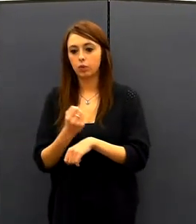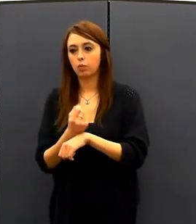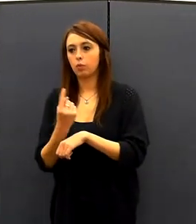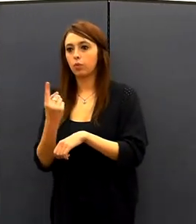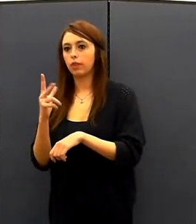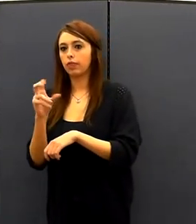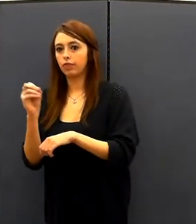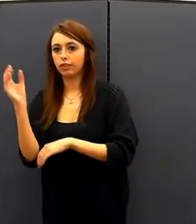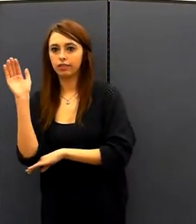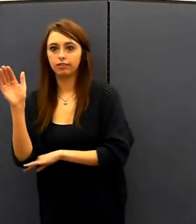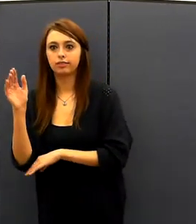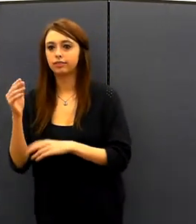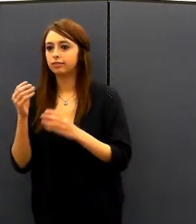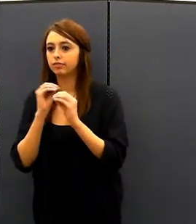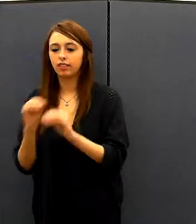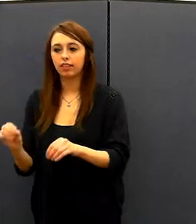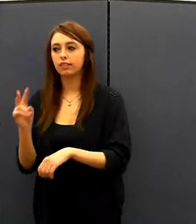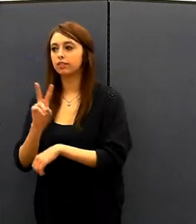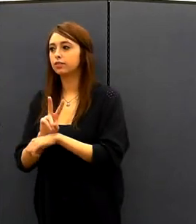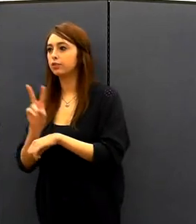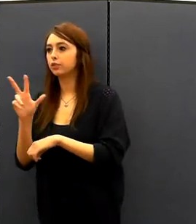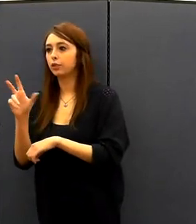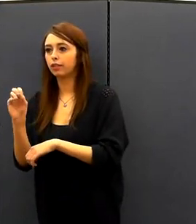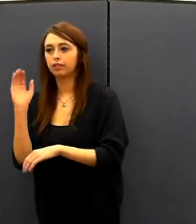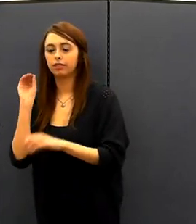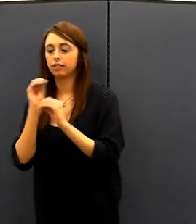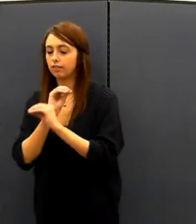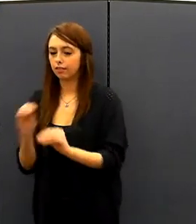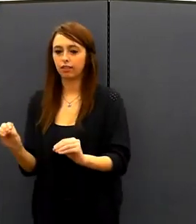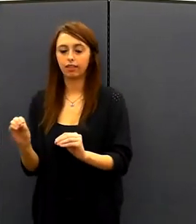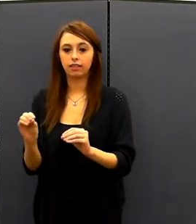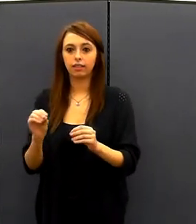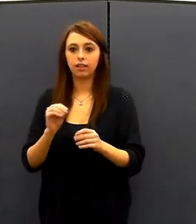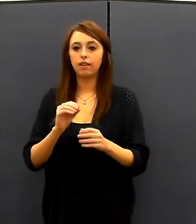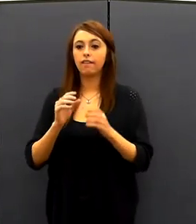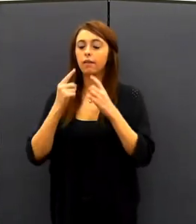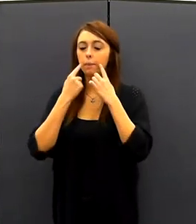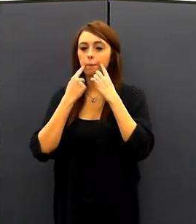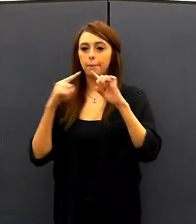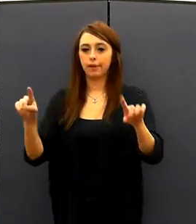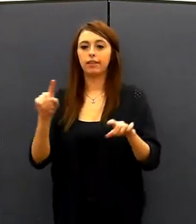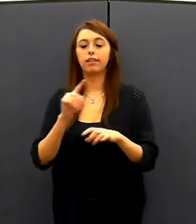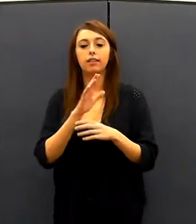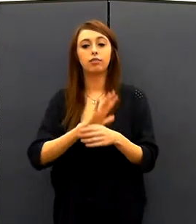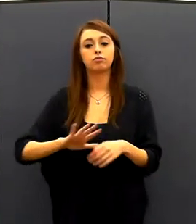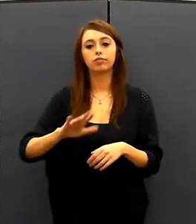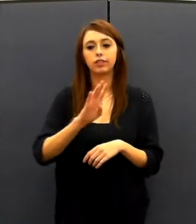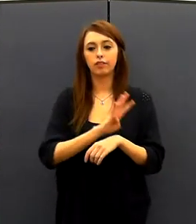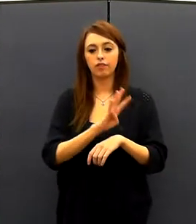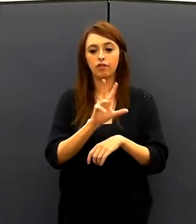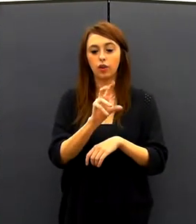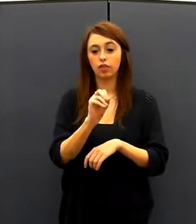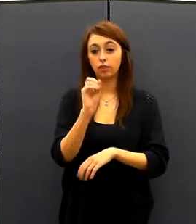nothing. 2.30 came. Nothing. Finally around 4.30 I was able to get on to a flight.